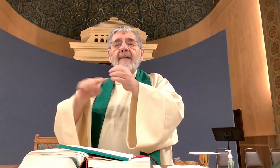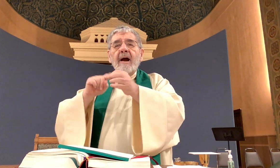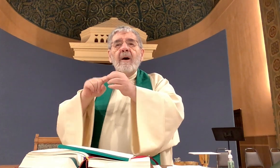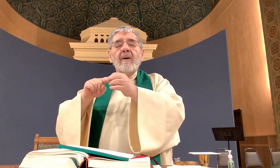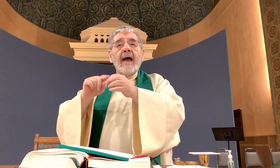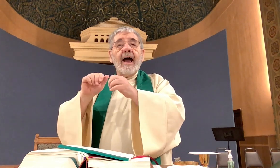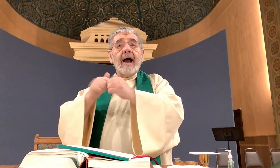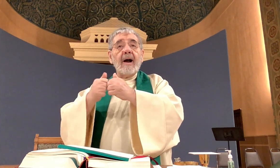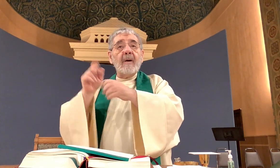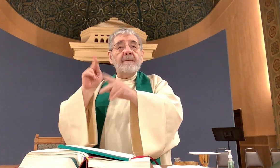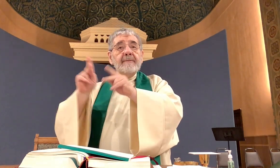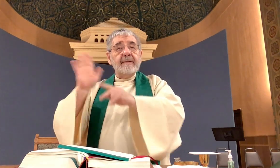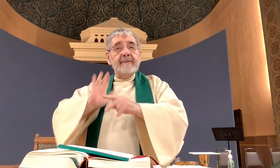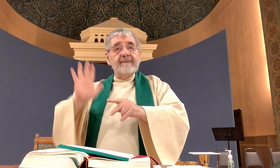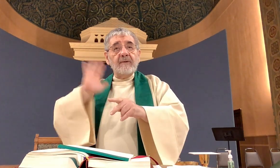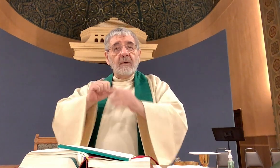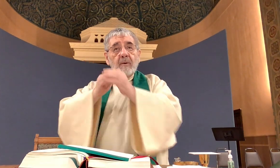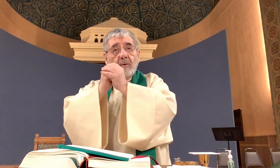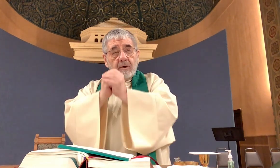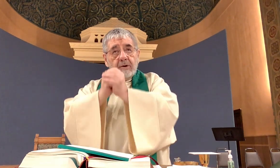explained how people used to worship